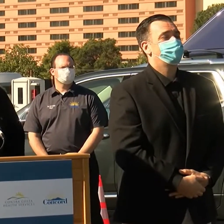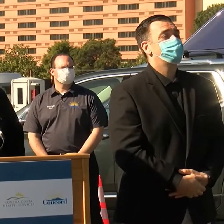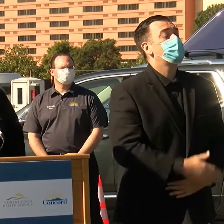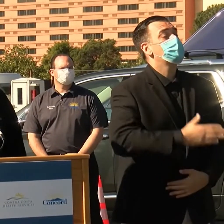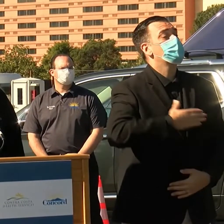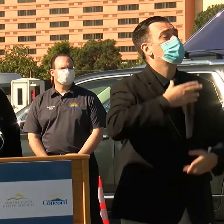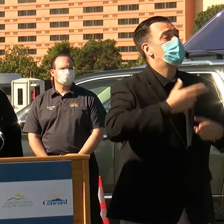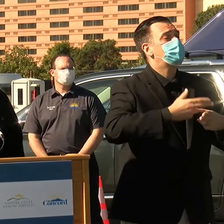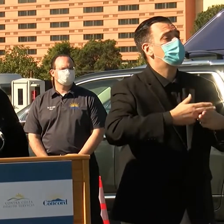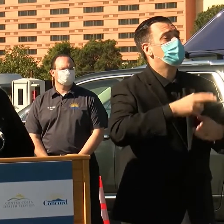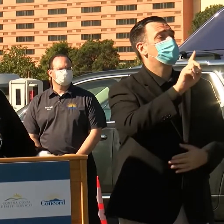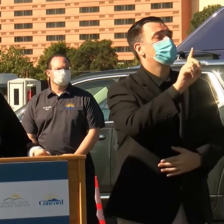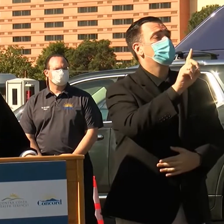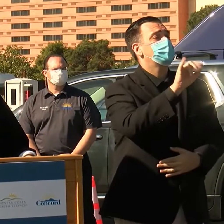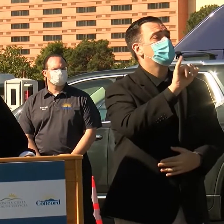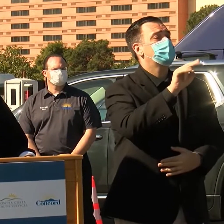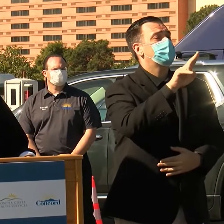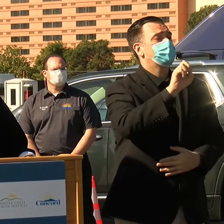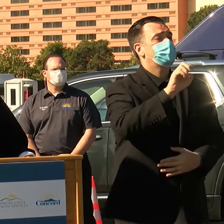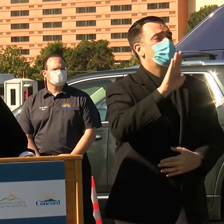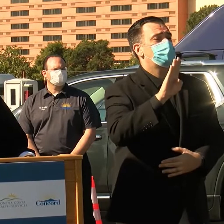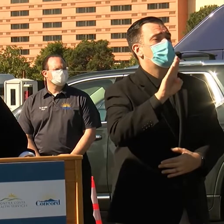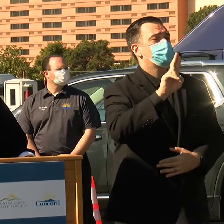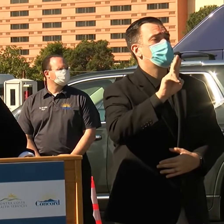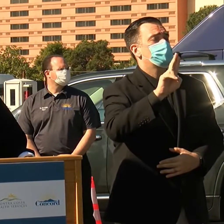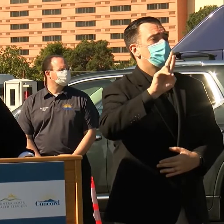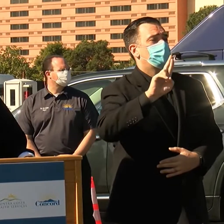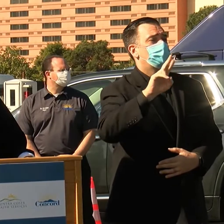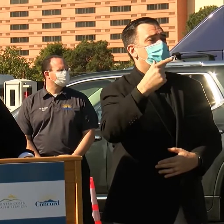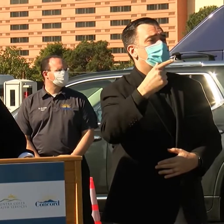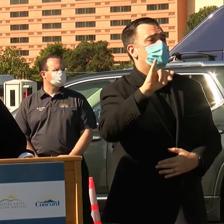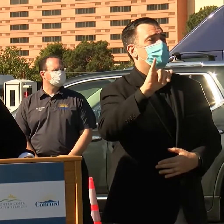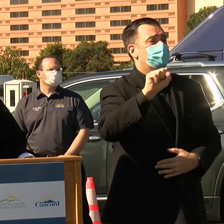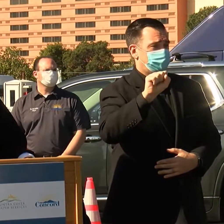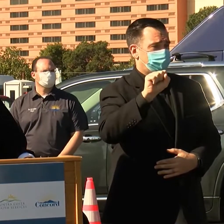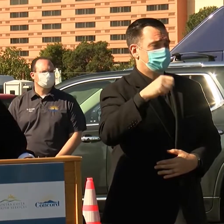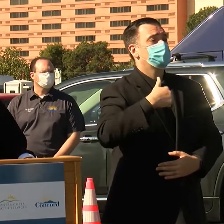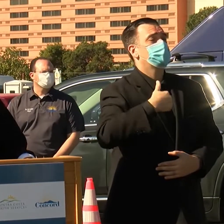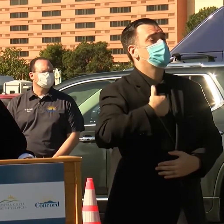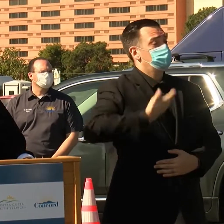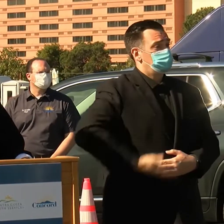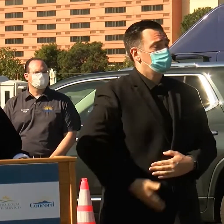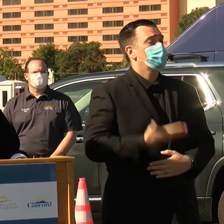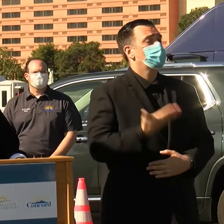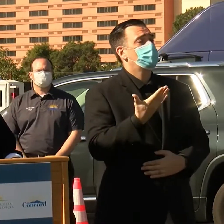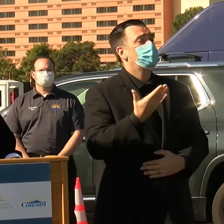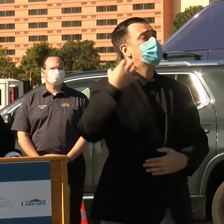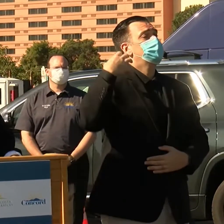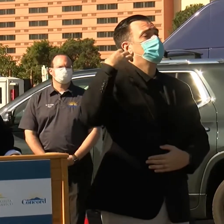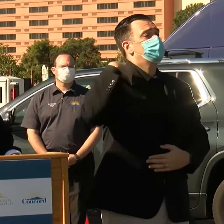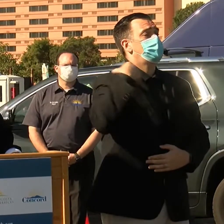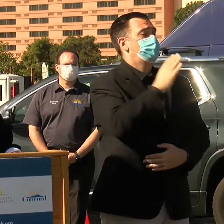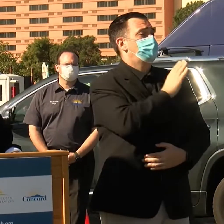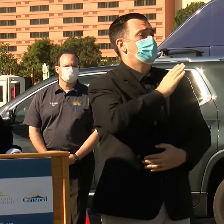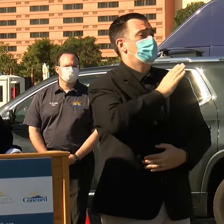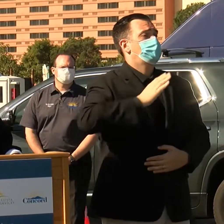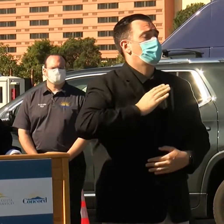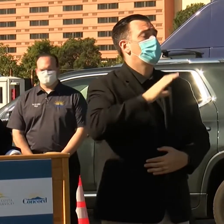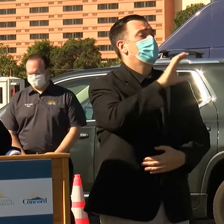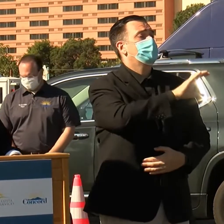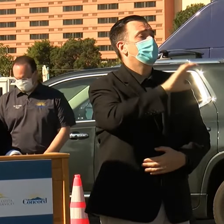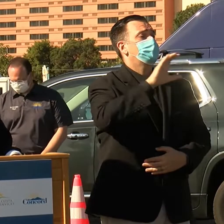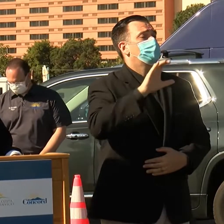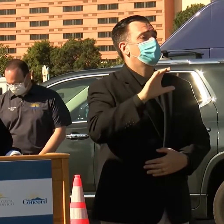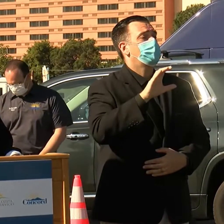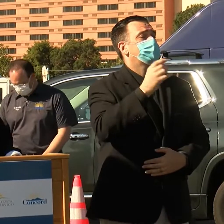My name is Diane Burgess, B-U-R-G-I-S. I am the Chair of the Board for the Contra Costa County Board